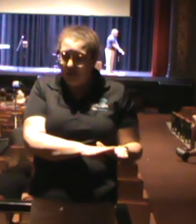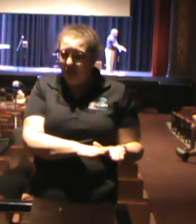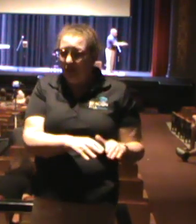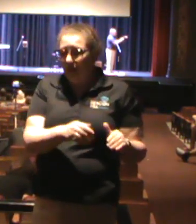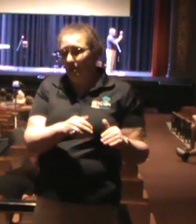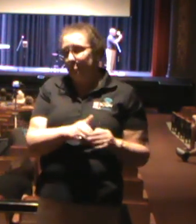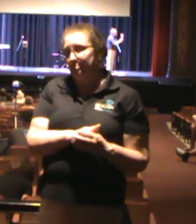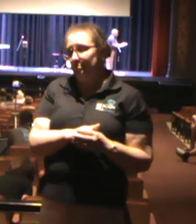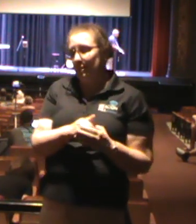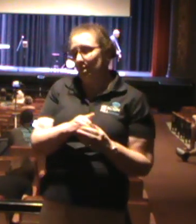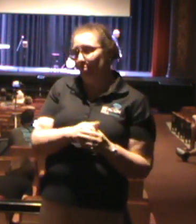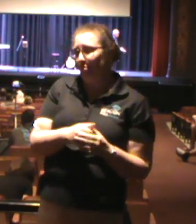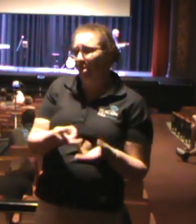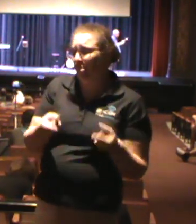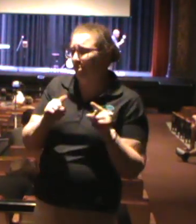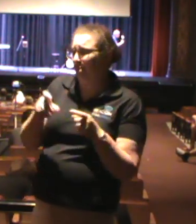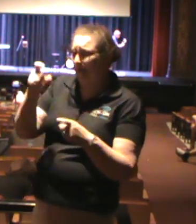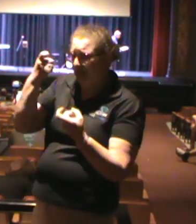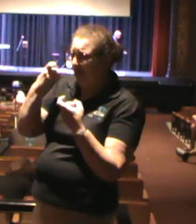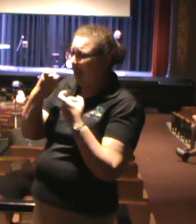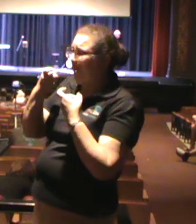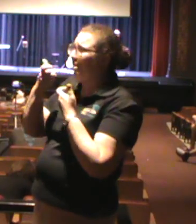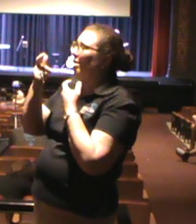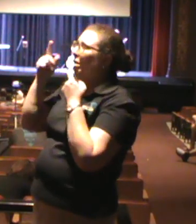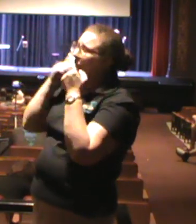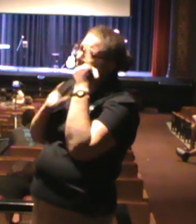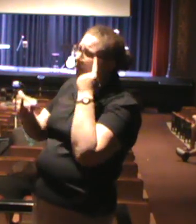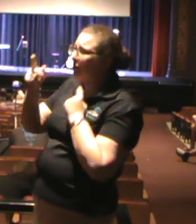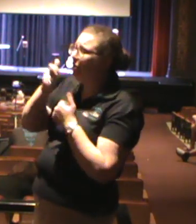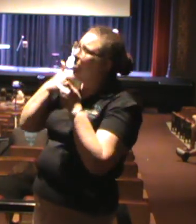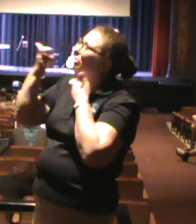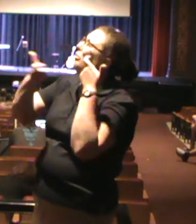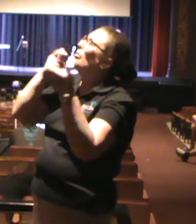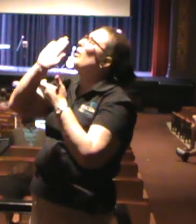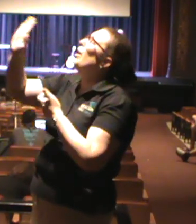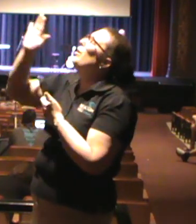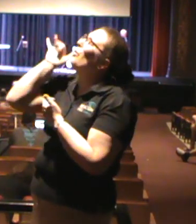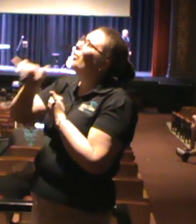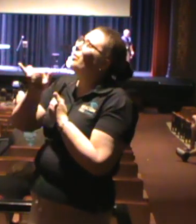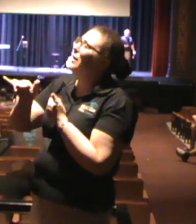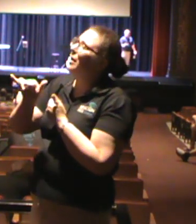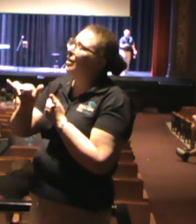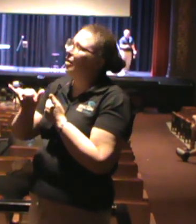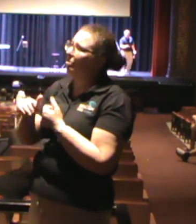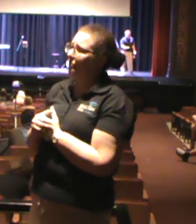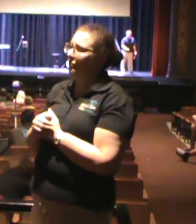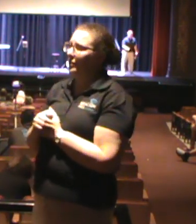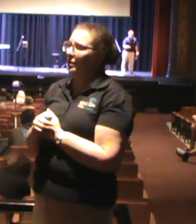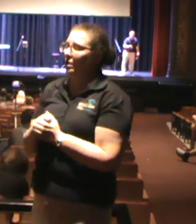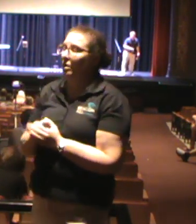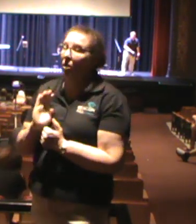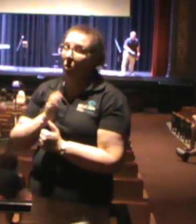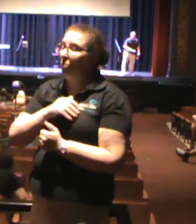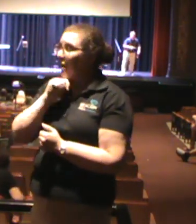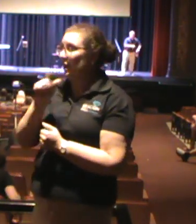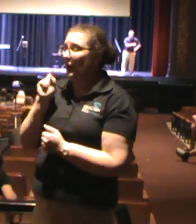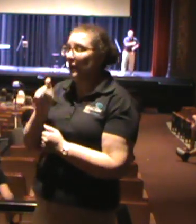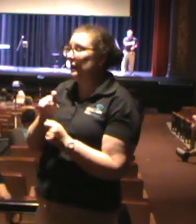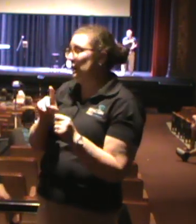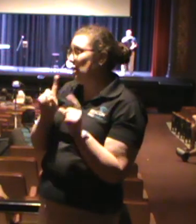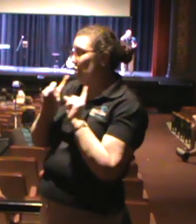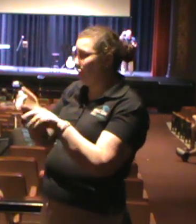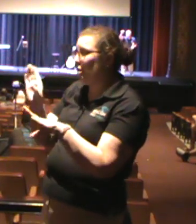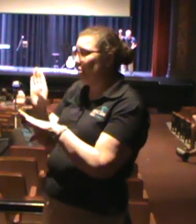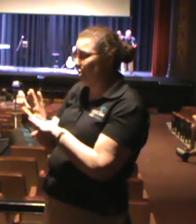caves, when we cry out, you are there. You are there. We don't need to come to a church building to find you.